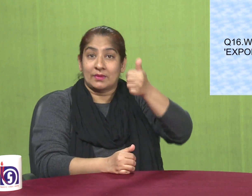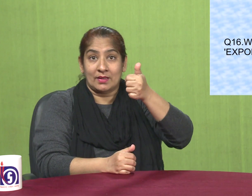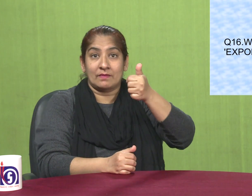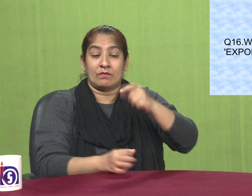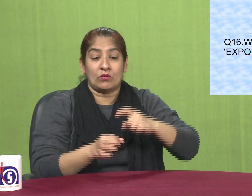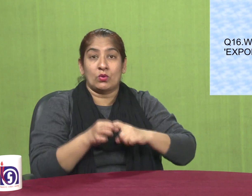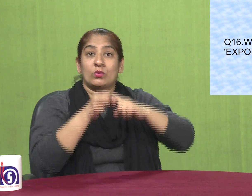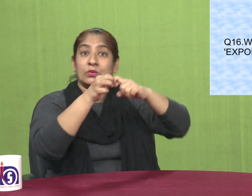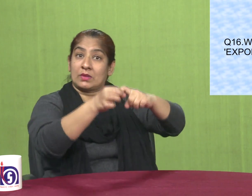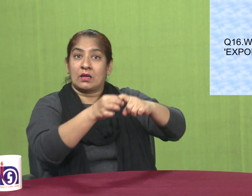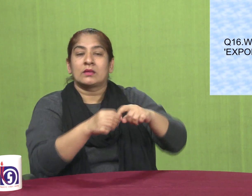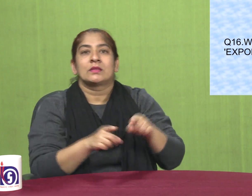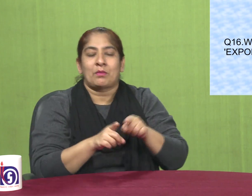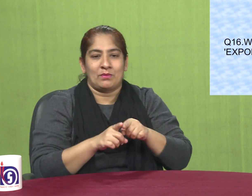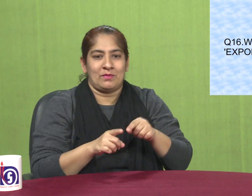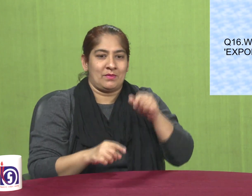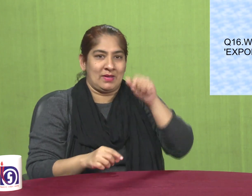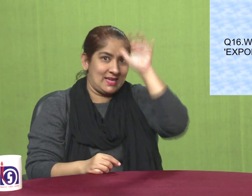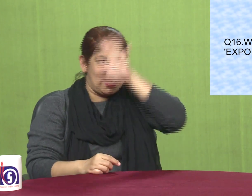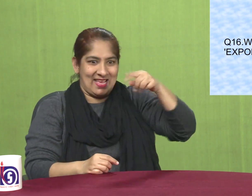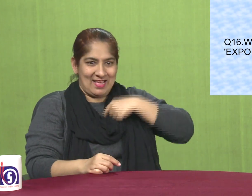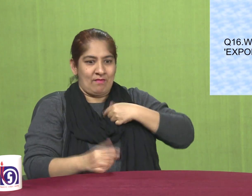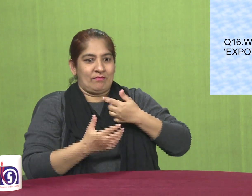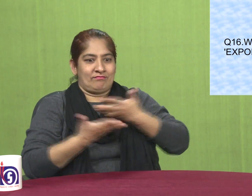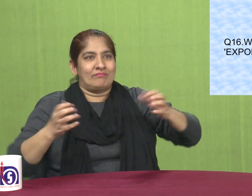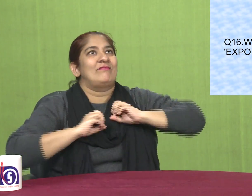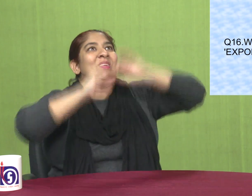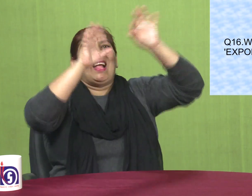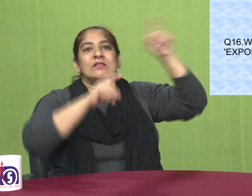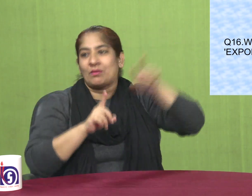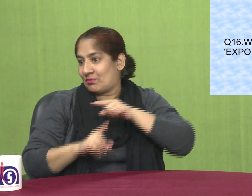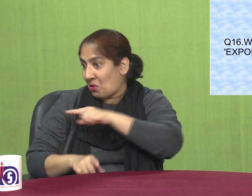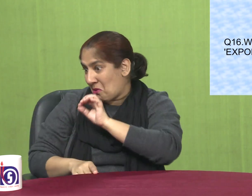number 16 what is meant by export invoice